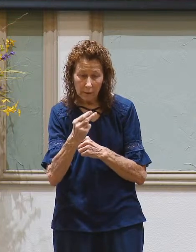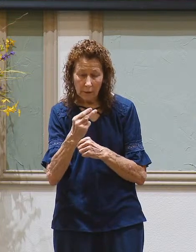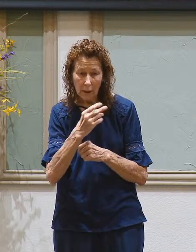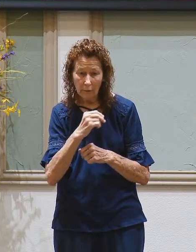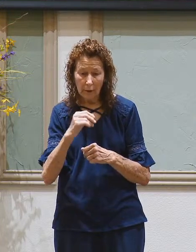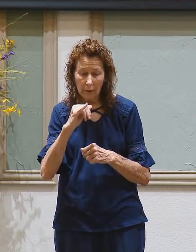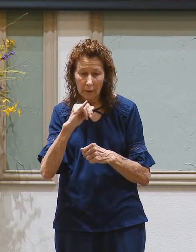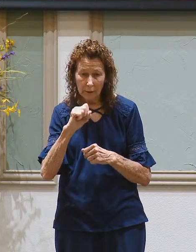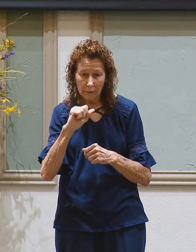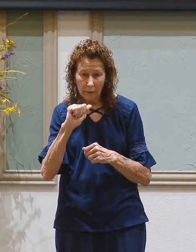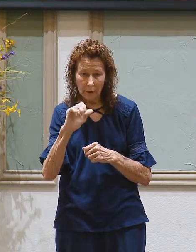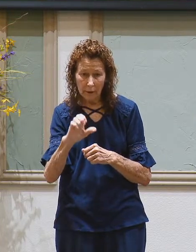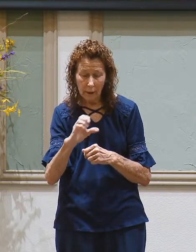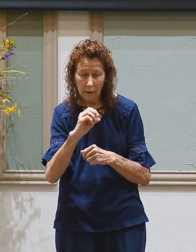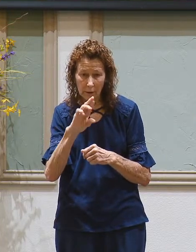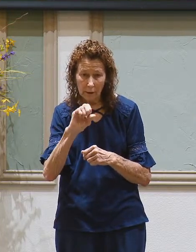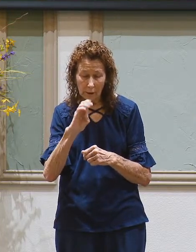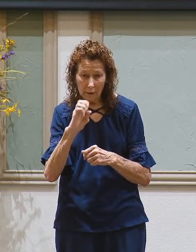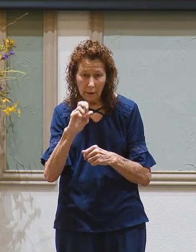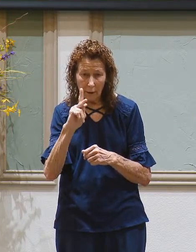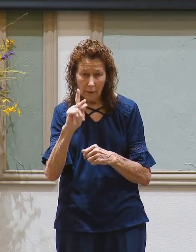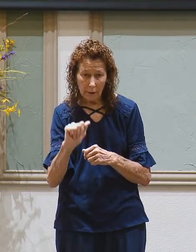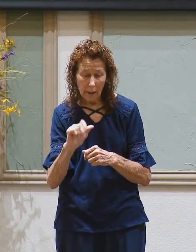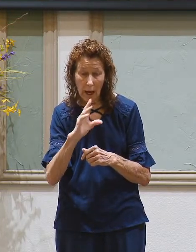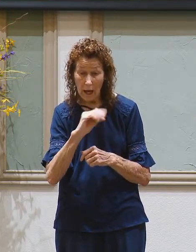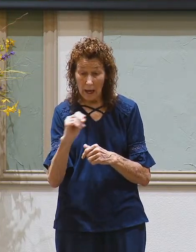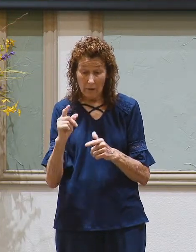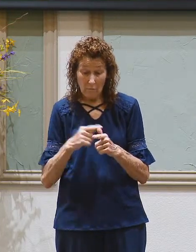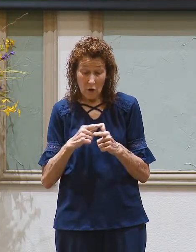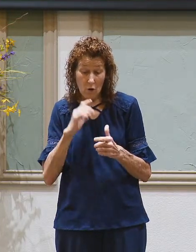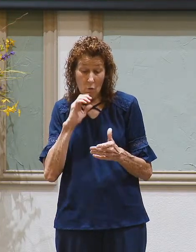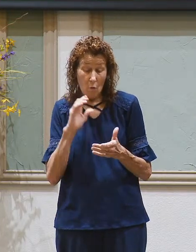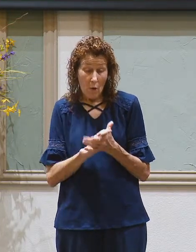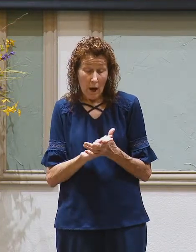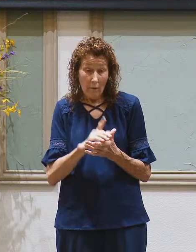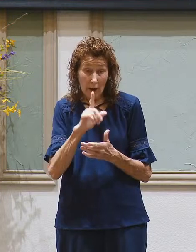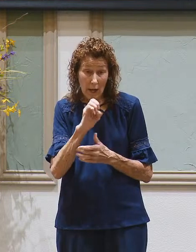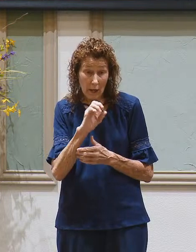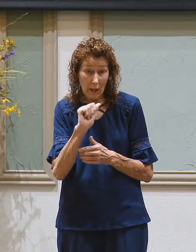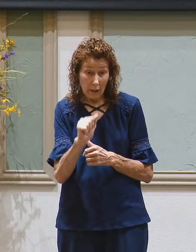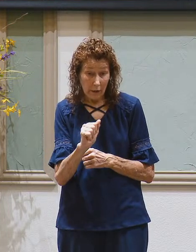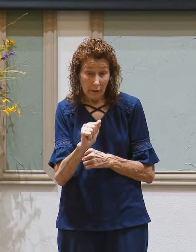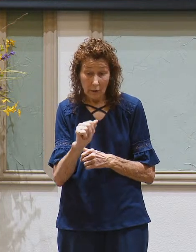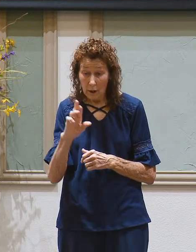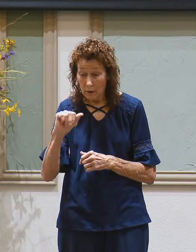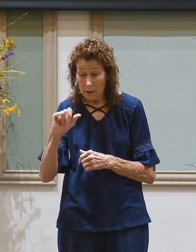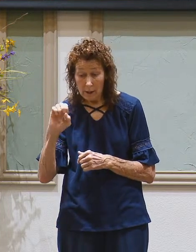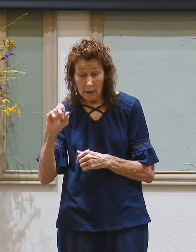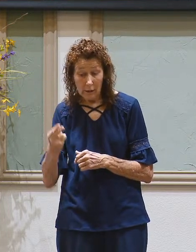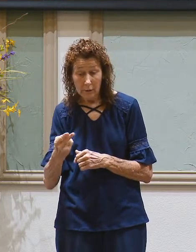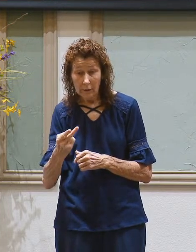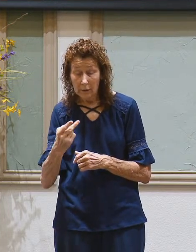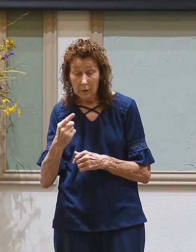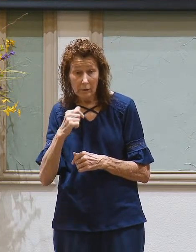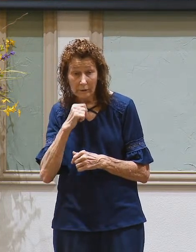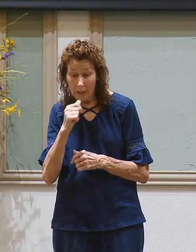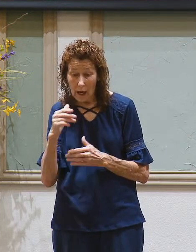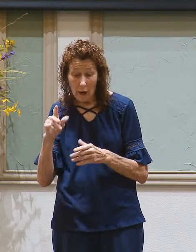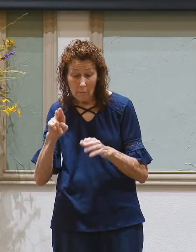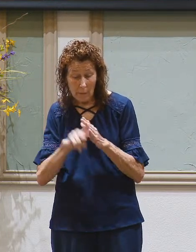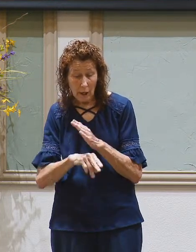of Isaac and Rebekah, and the remains of Jacob's first wife, Leah. You'll remember that Rachel is not buried in that cave.